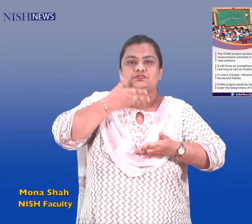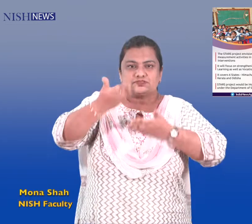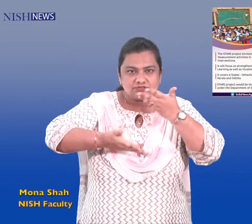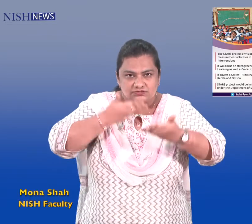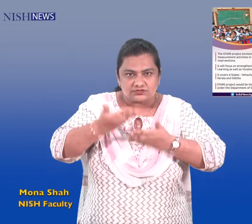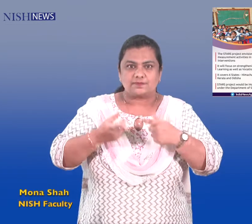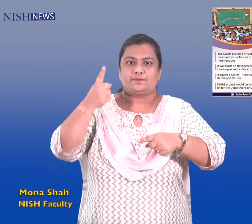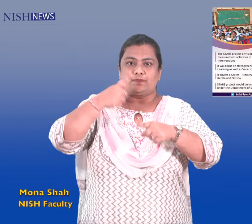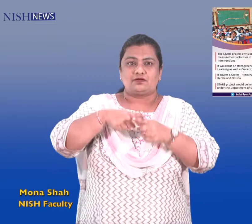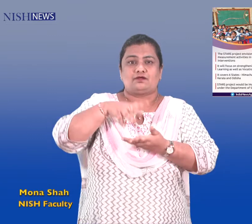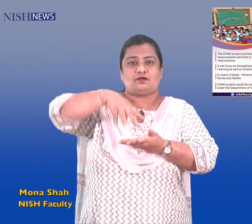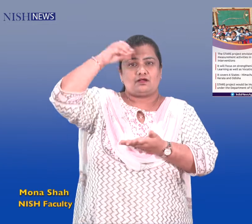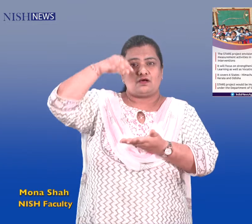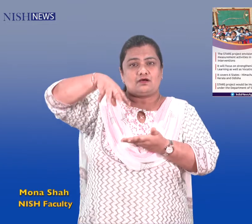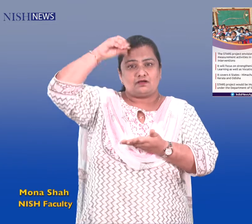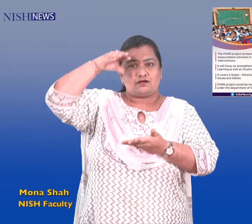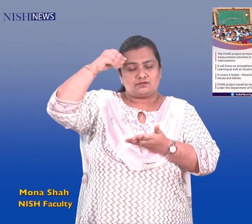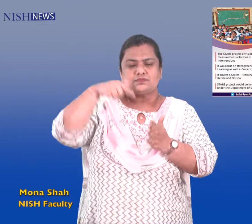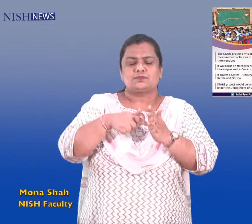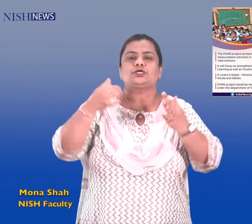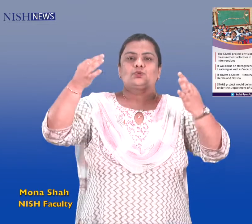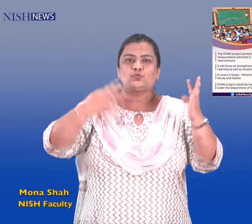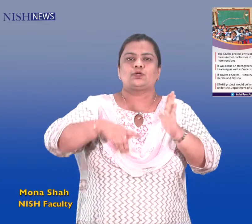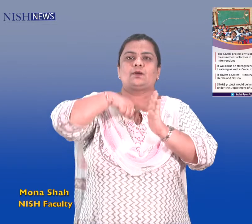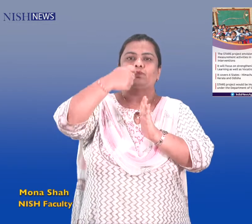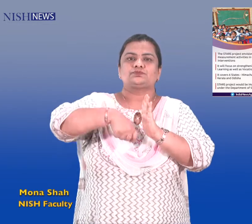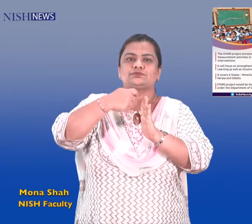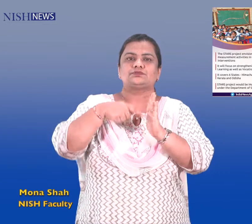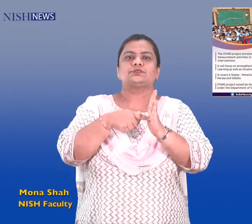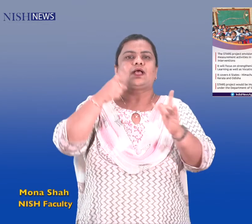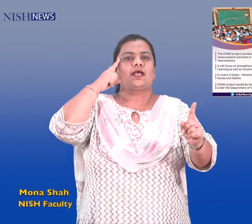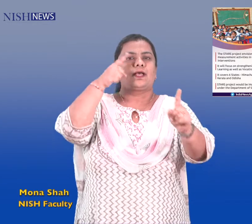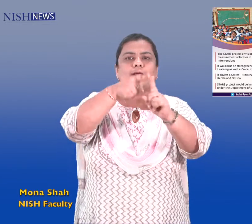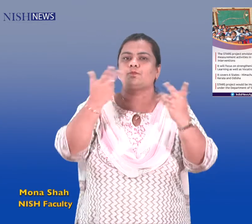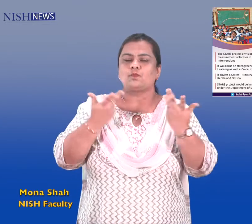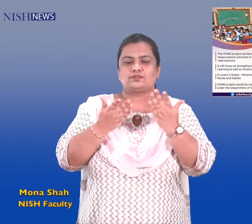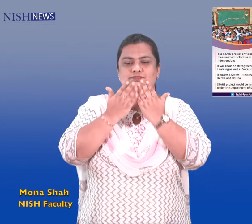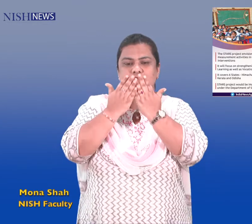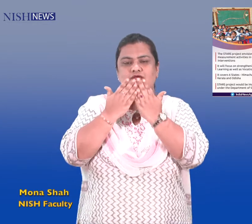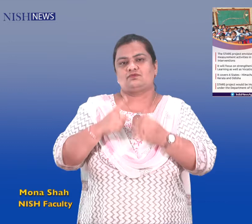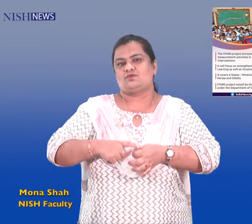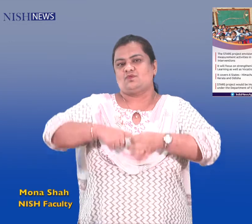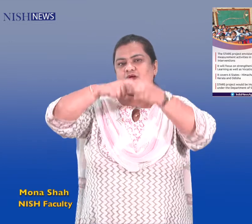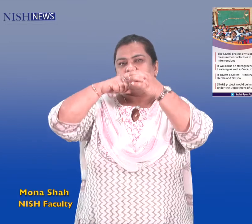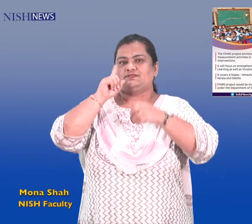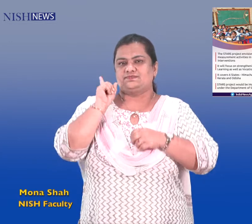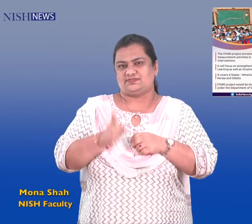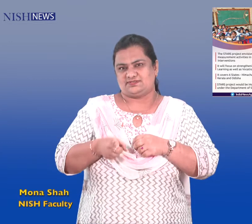school education has started in the state. The project is partially funded by the World Bank. The